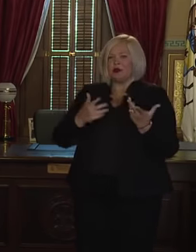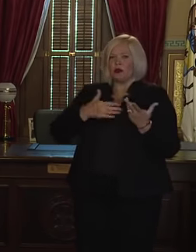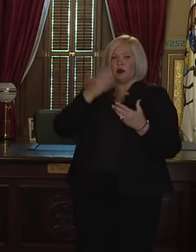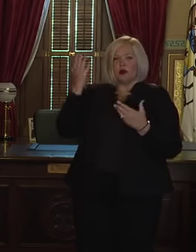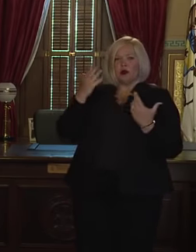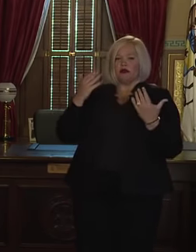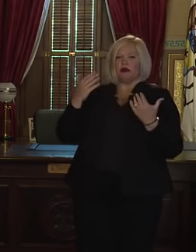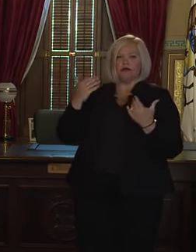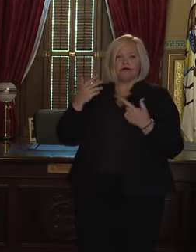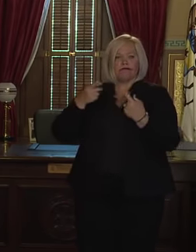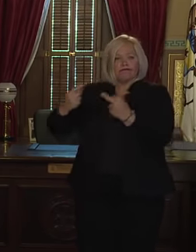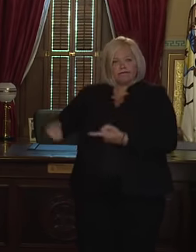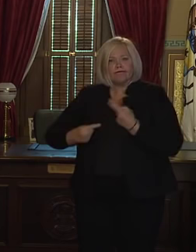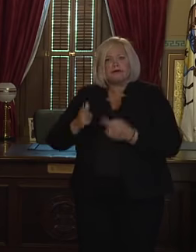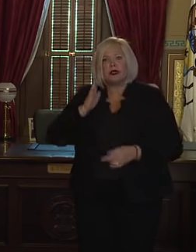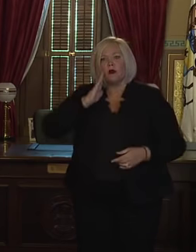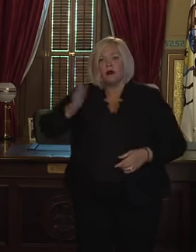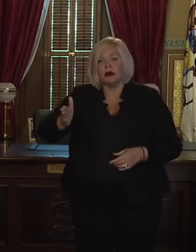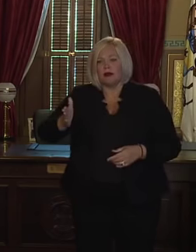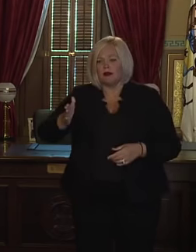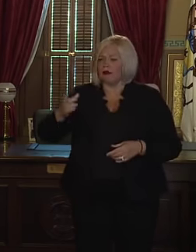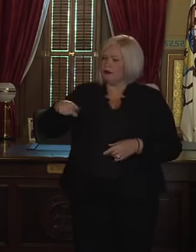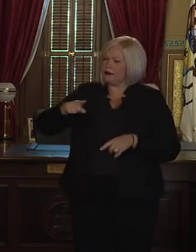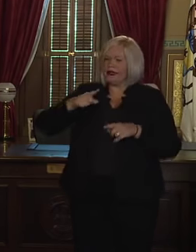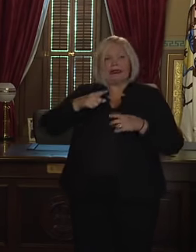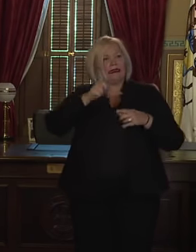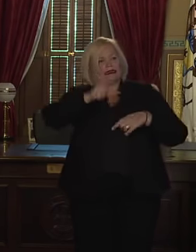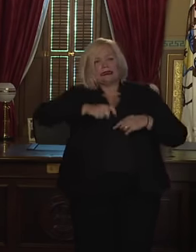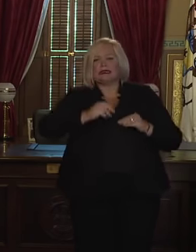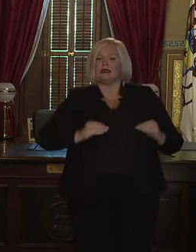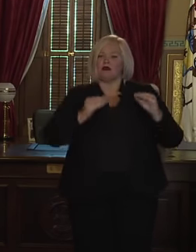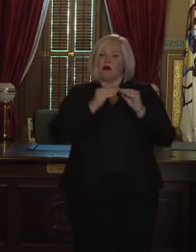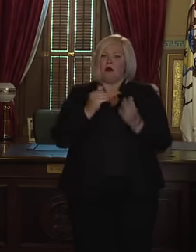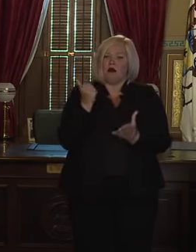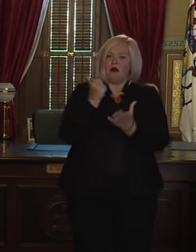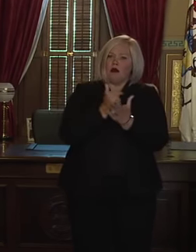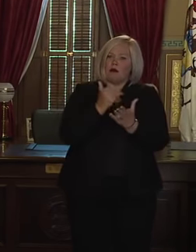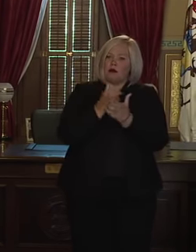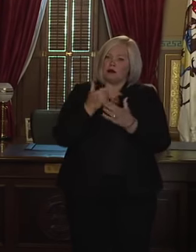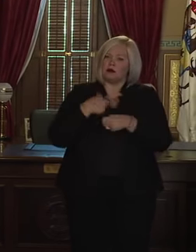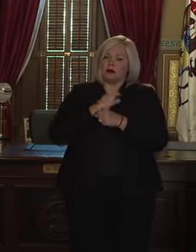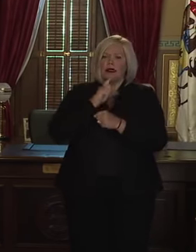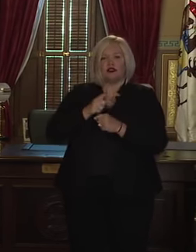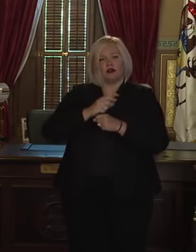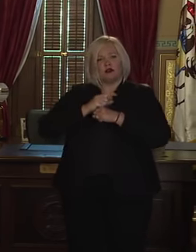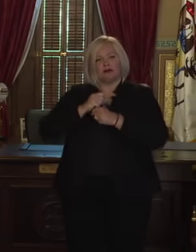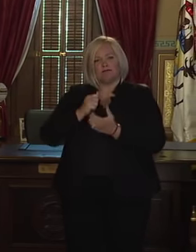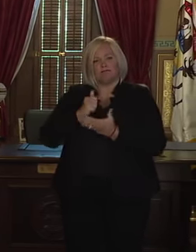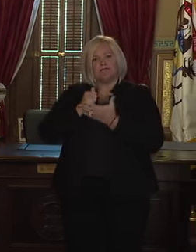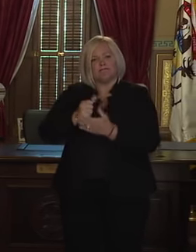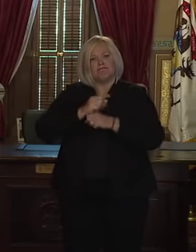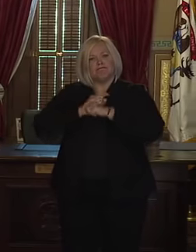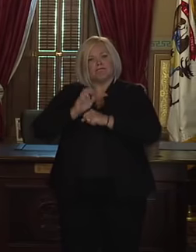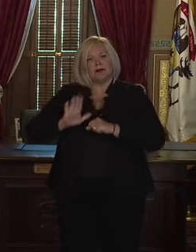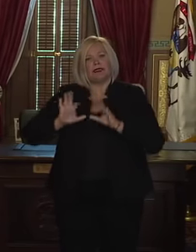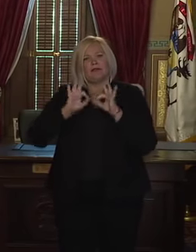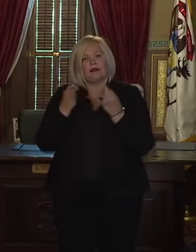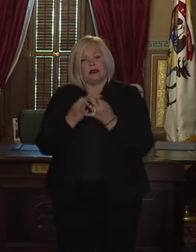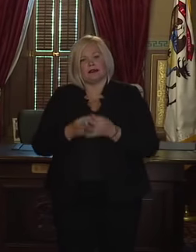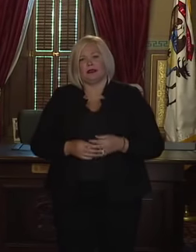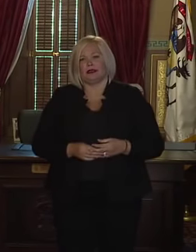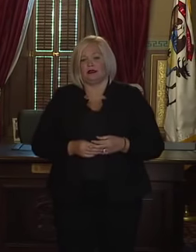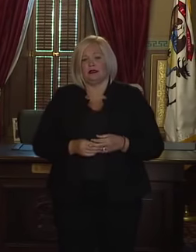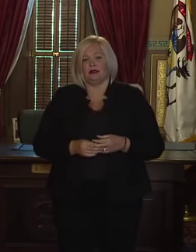counting on expanded benefits to put food on the table for their kids. When it comes to fighting COVID-19, we